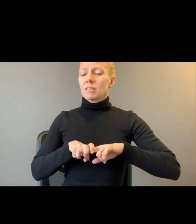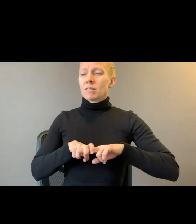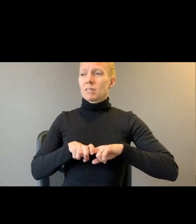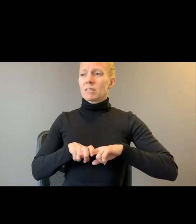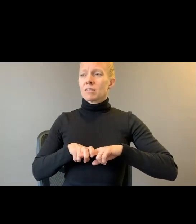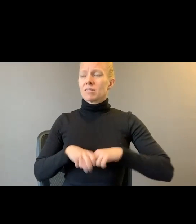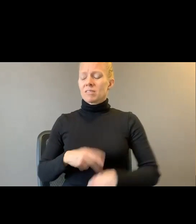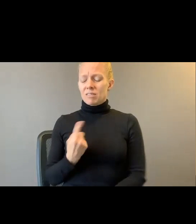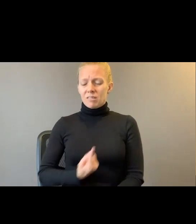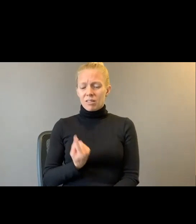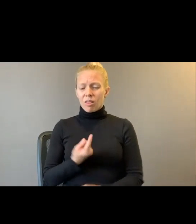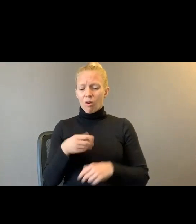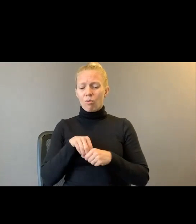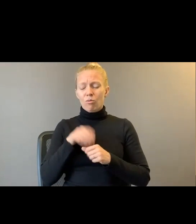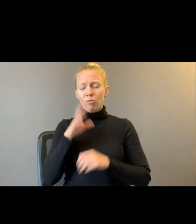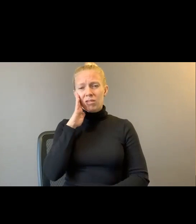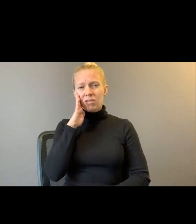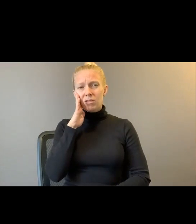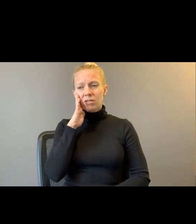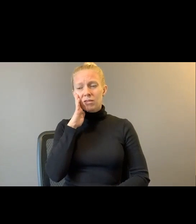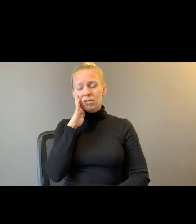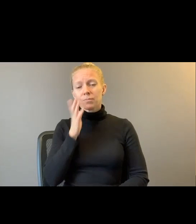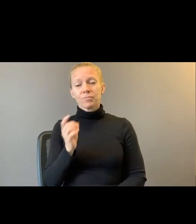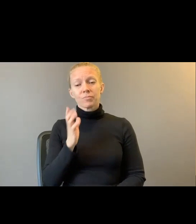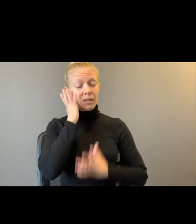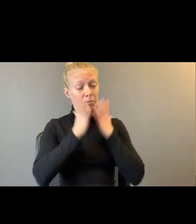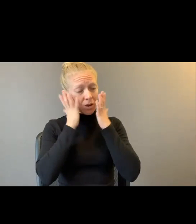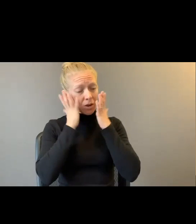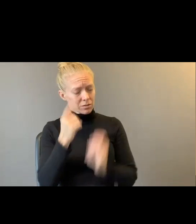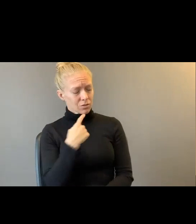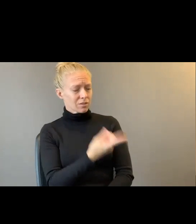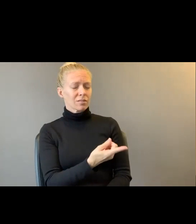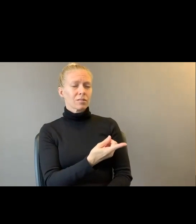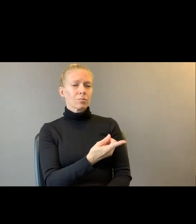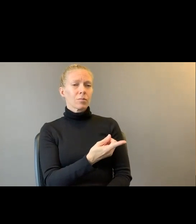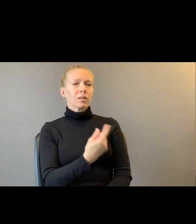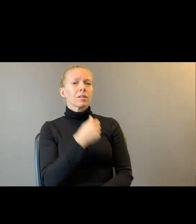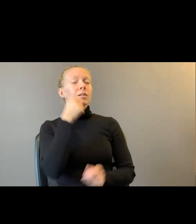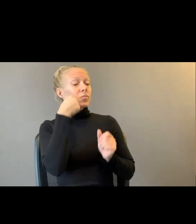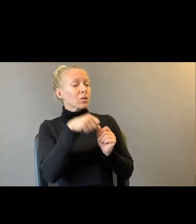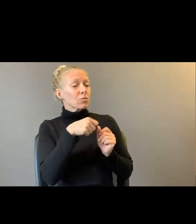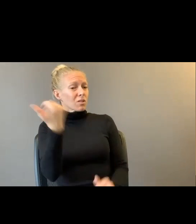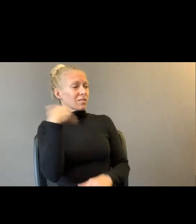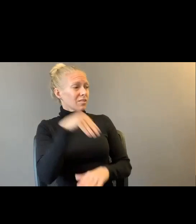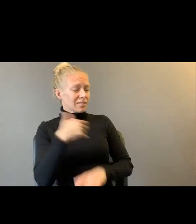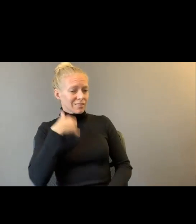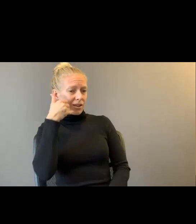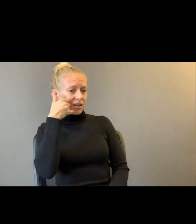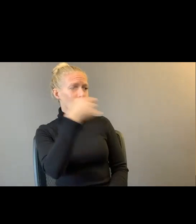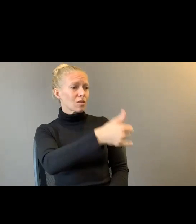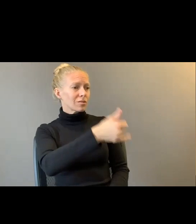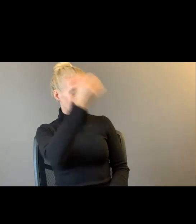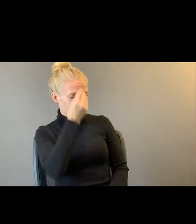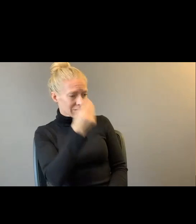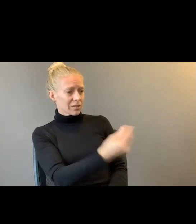Embarrassed, she tells me she remembered, remembers how she phoned me last night to let me know